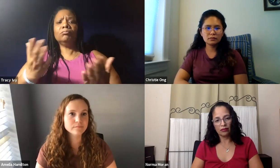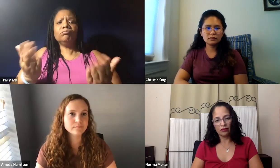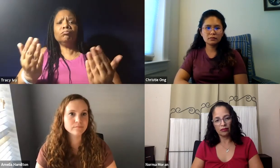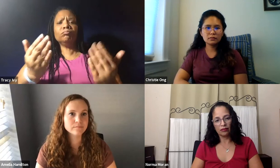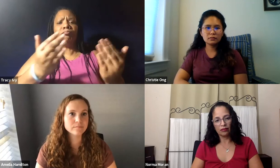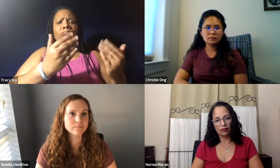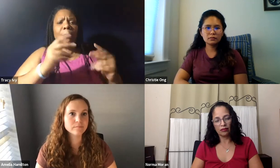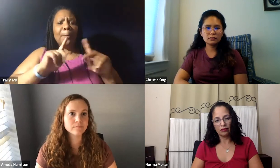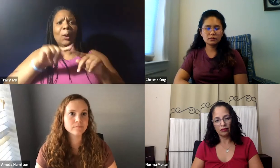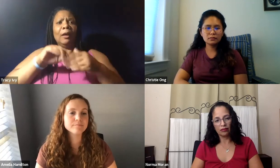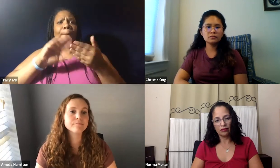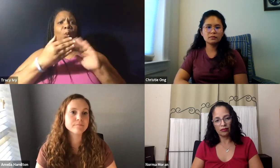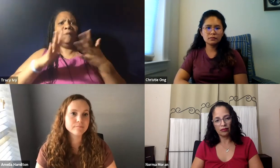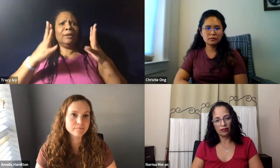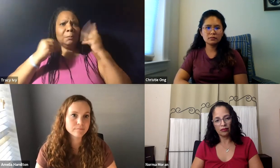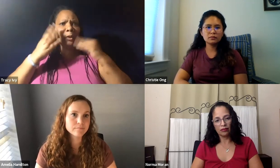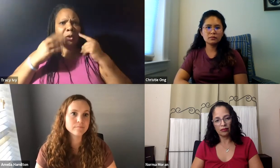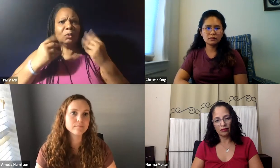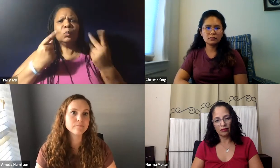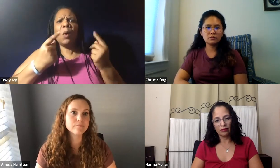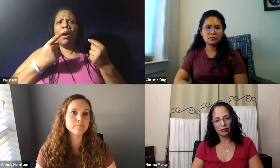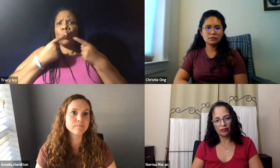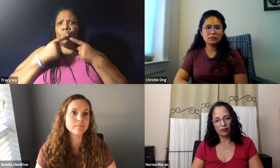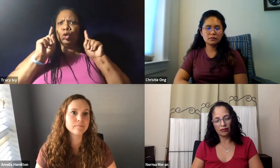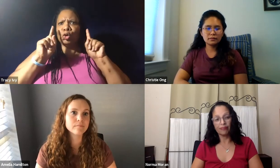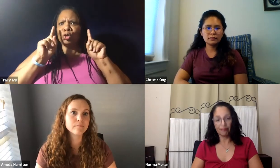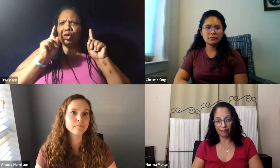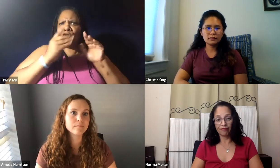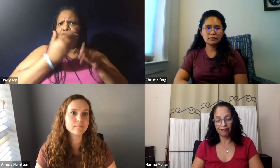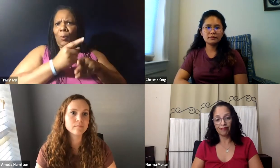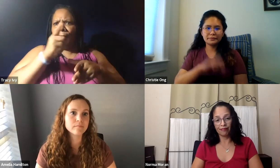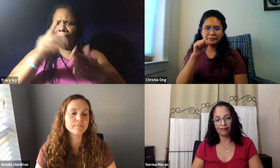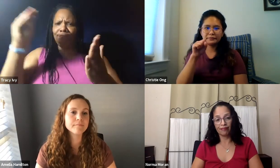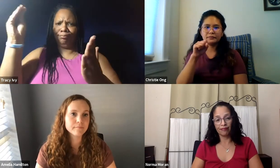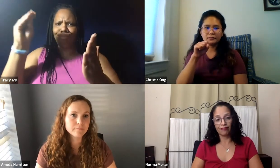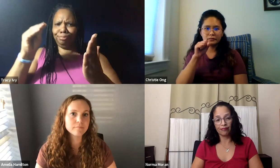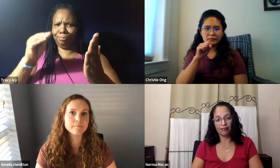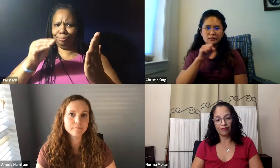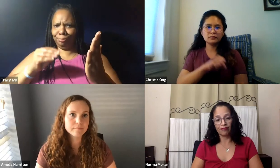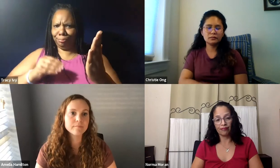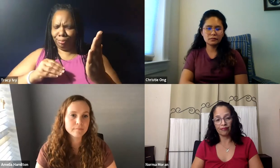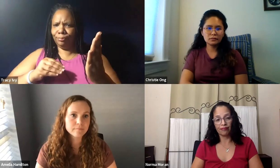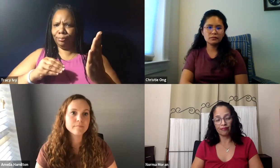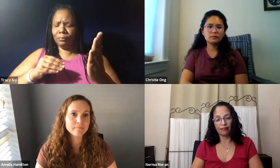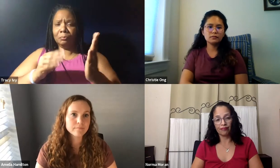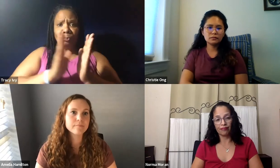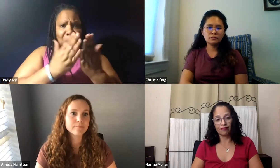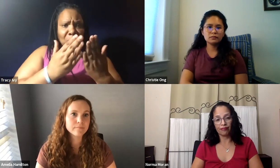I think it would be great if we were able to set up something within the community and be able to share what the community experiences have been and what has worked and what has not